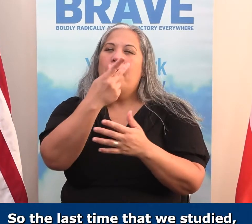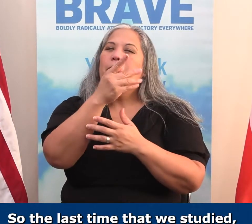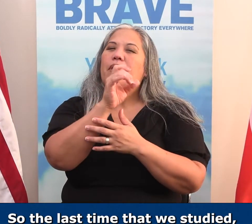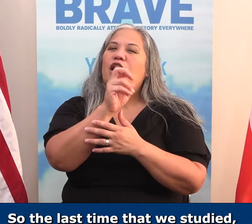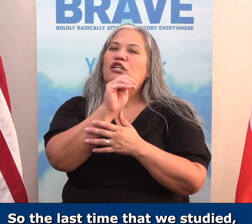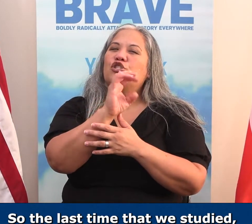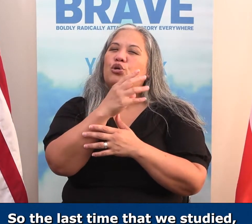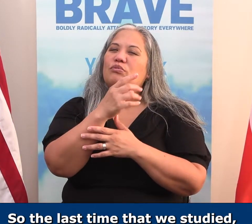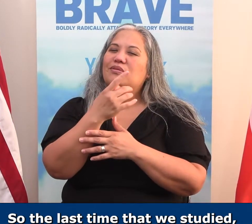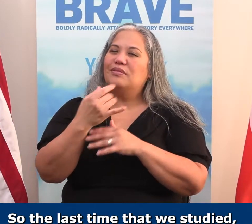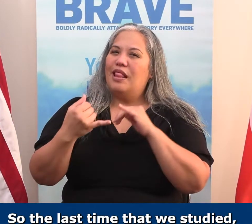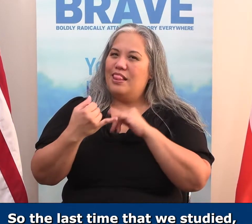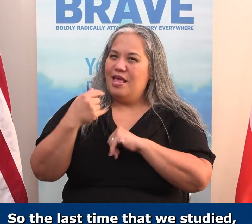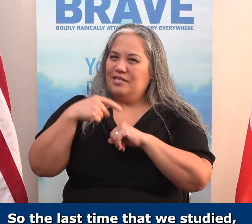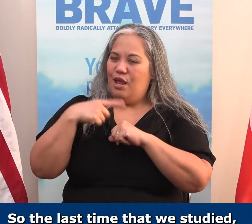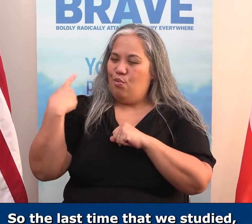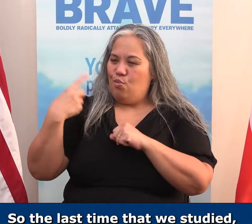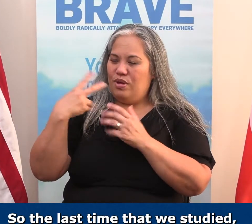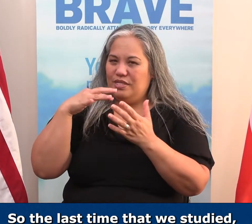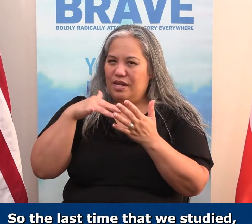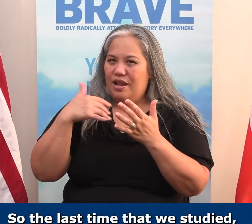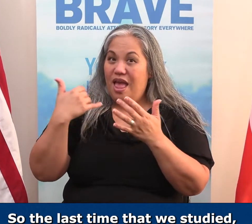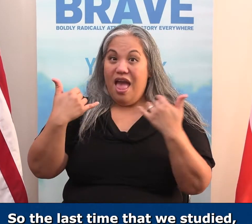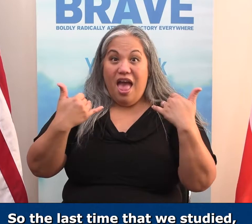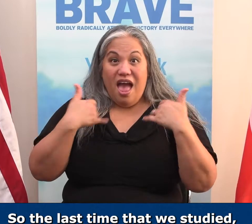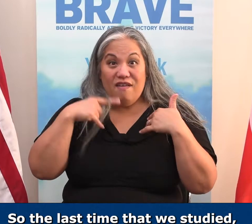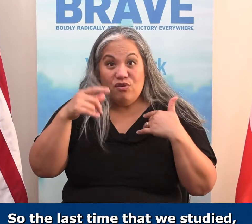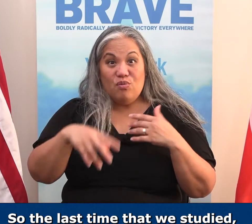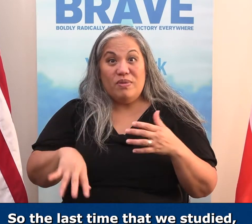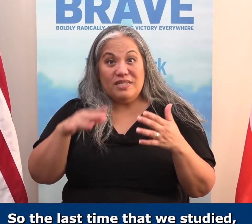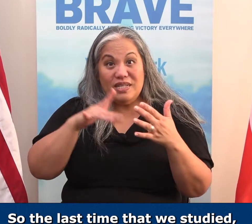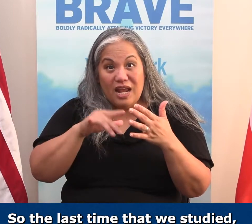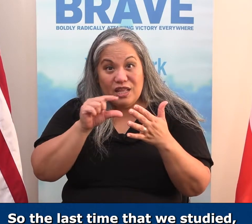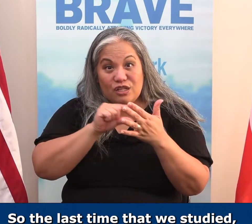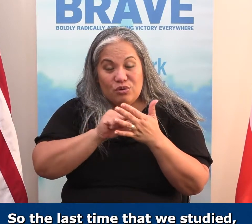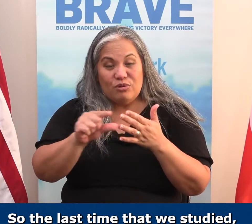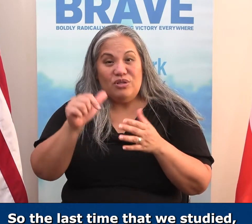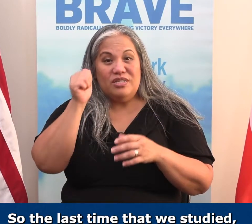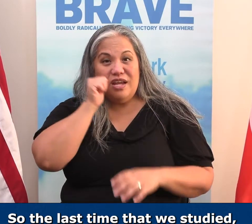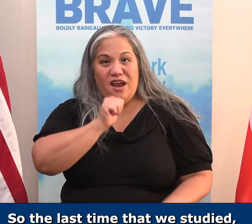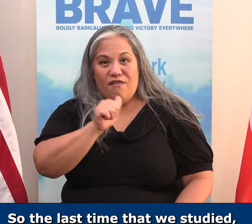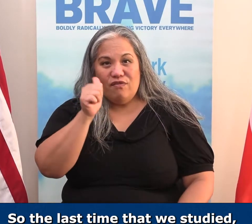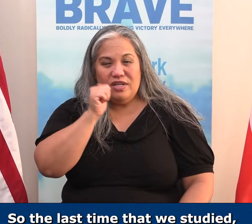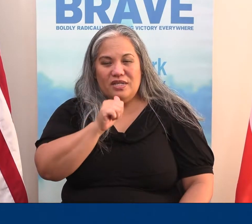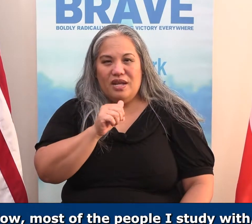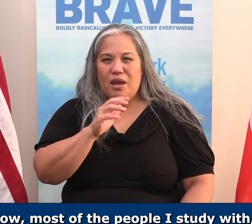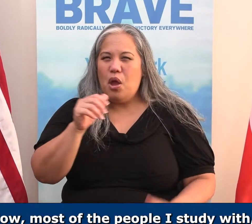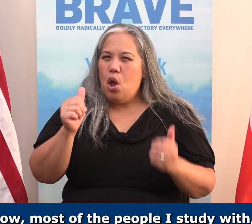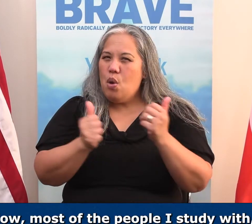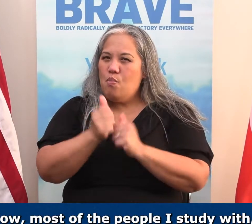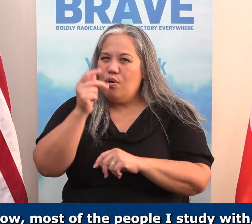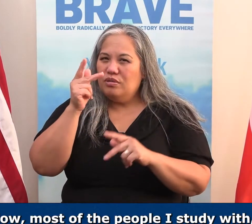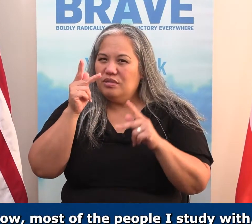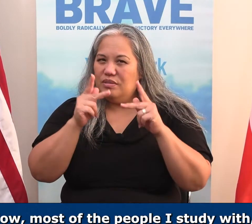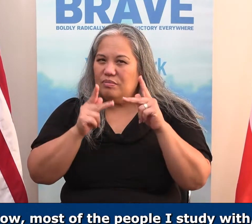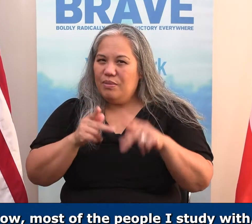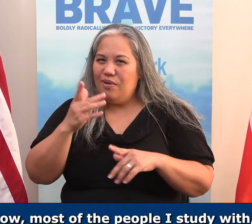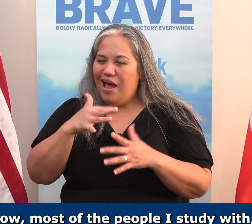last time that we studied, have you been studying the scriptures every day? Now, most of the people I study with,